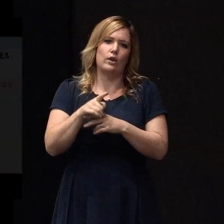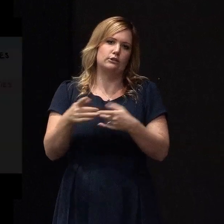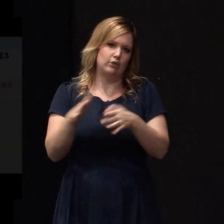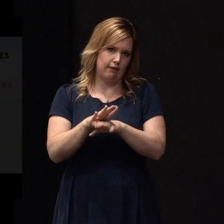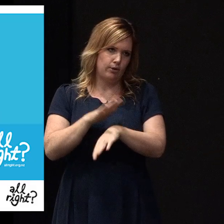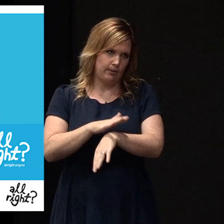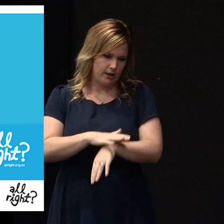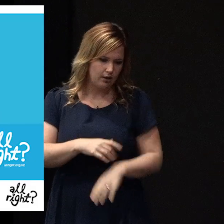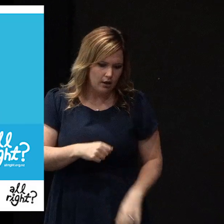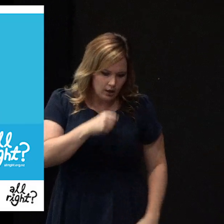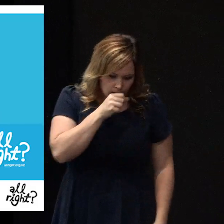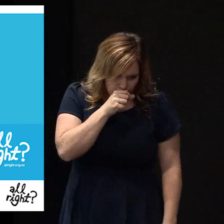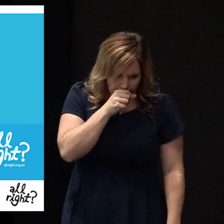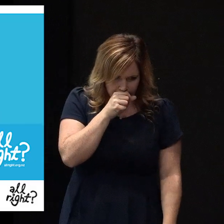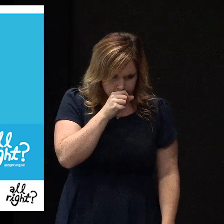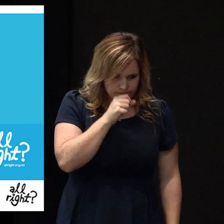period.